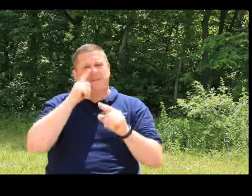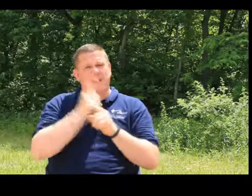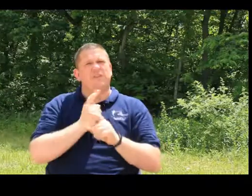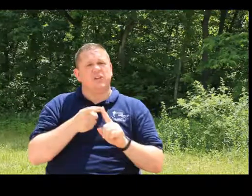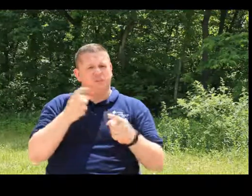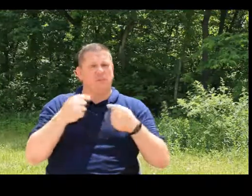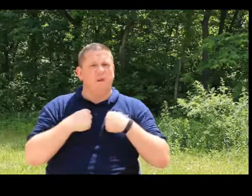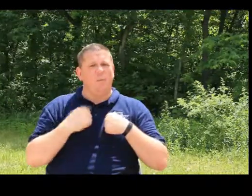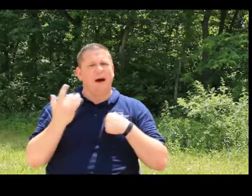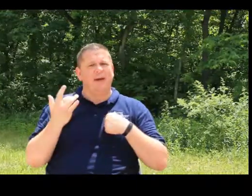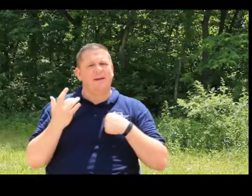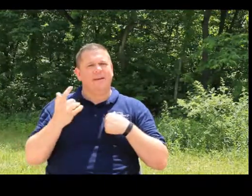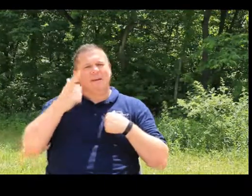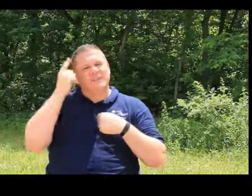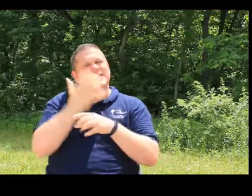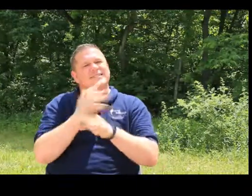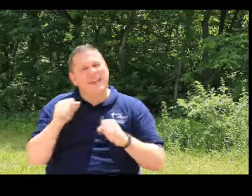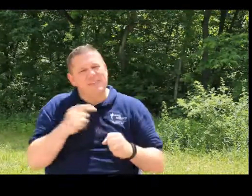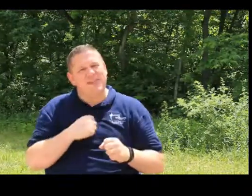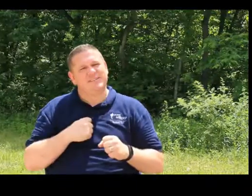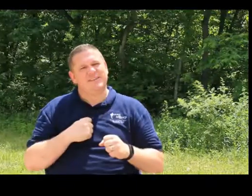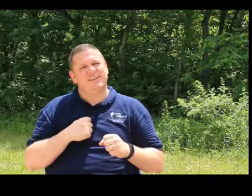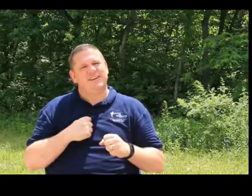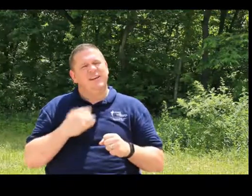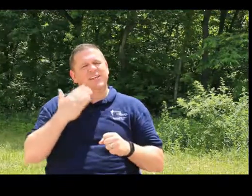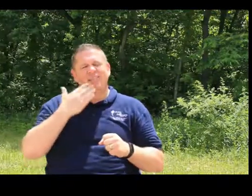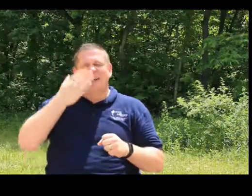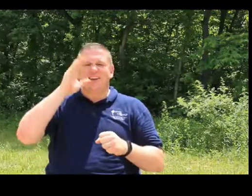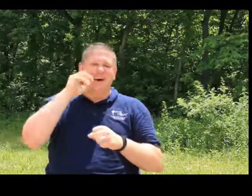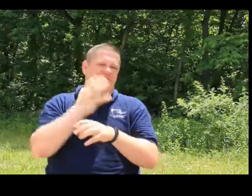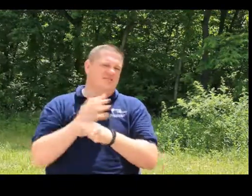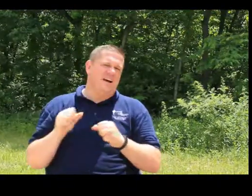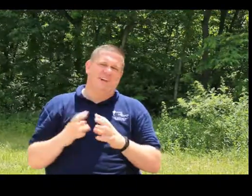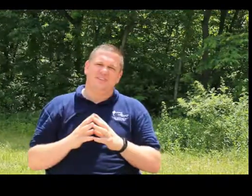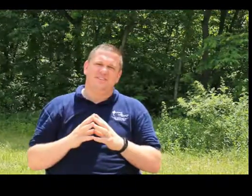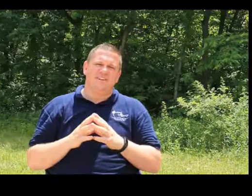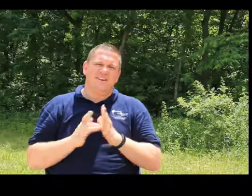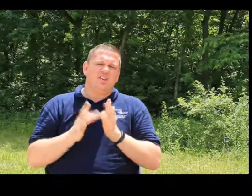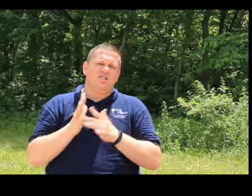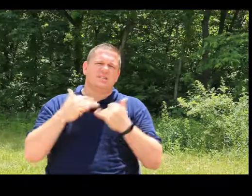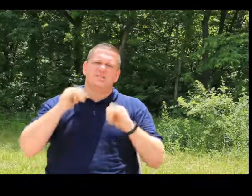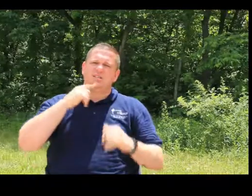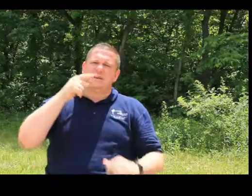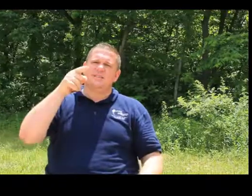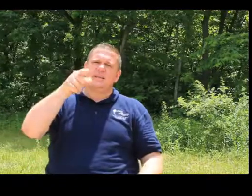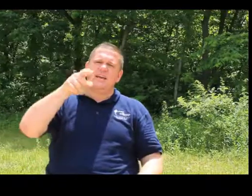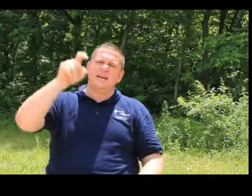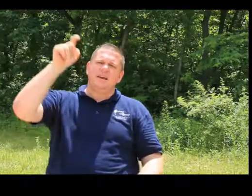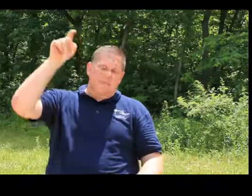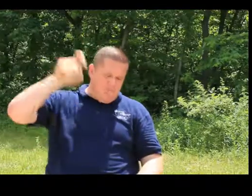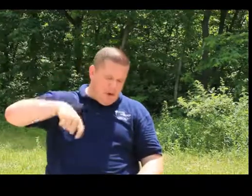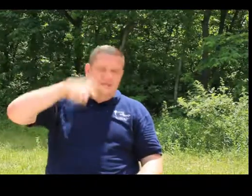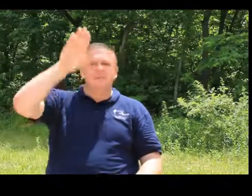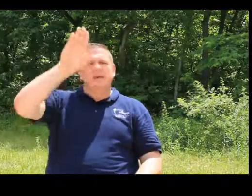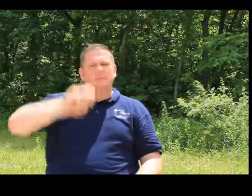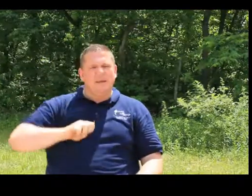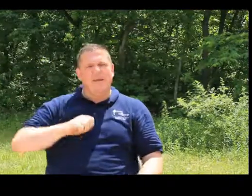faithfulness from you and me. Why? Because He saved us. Thank God for salvation. Jesus still says, ye must be